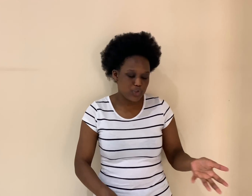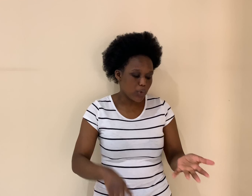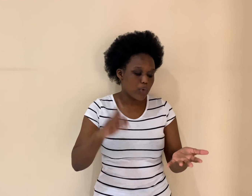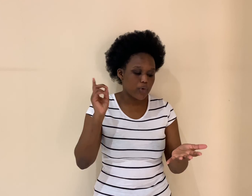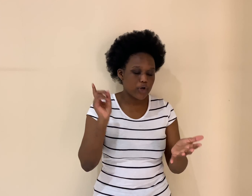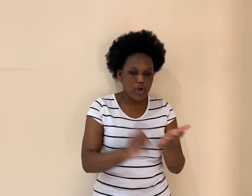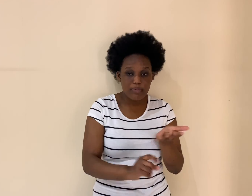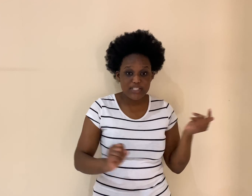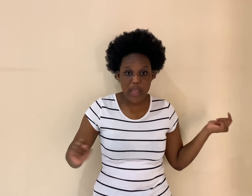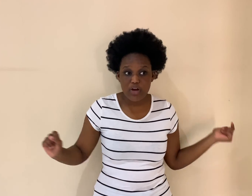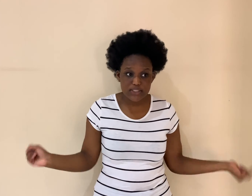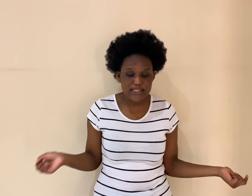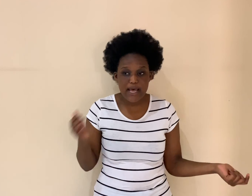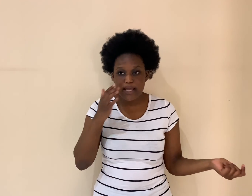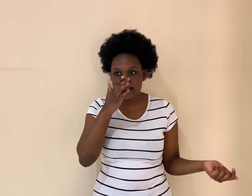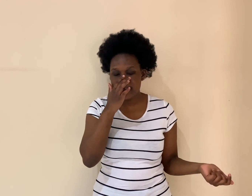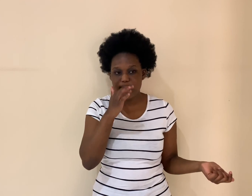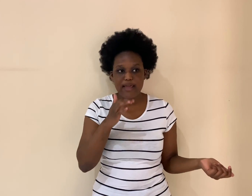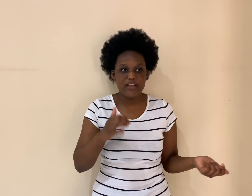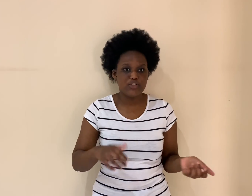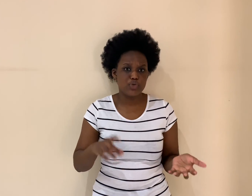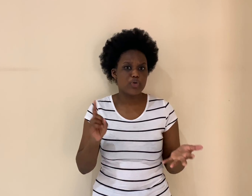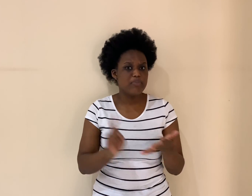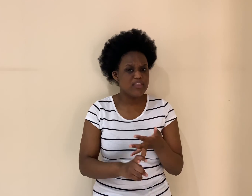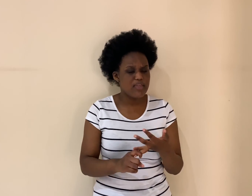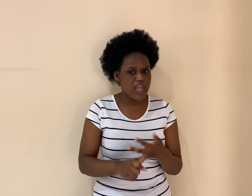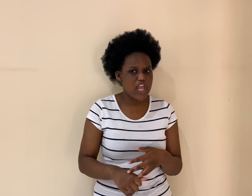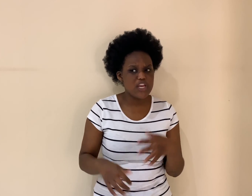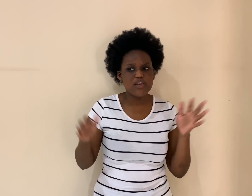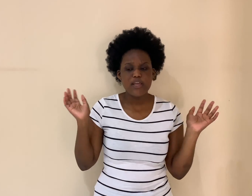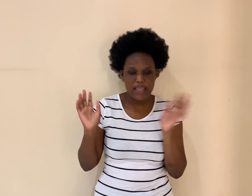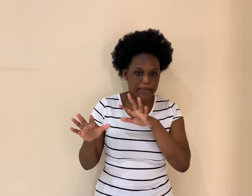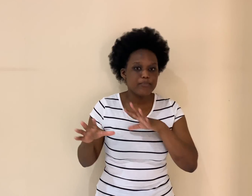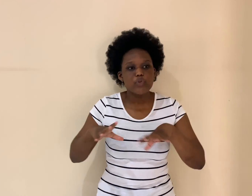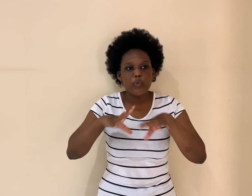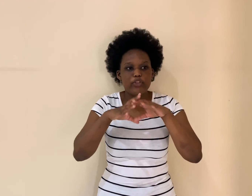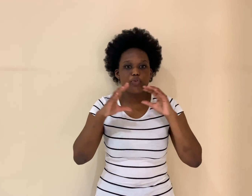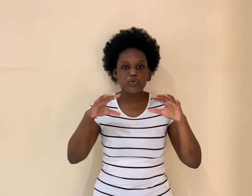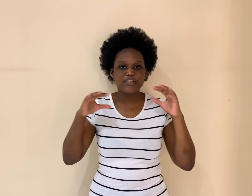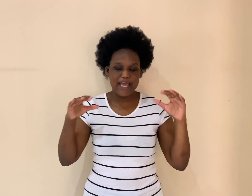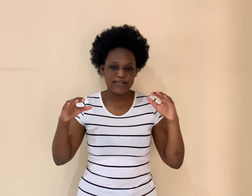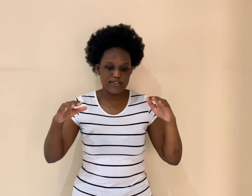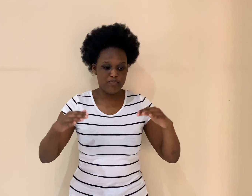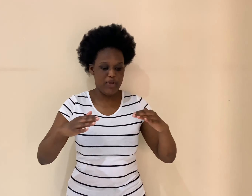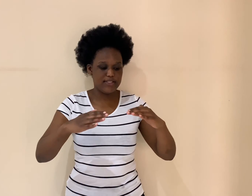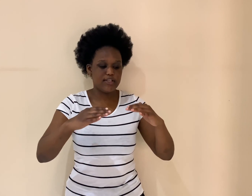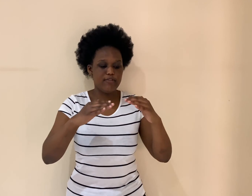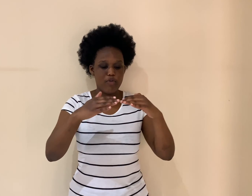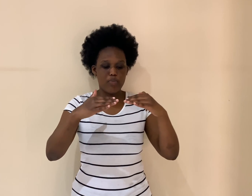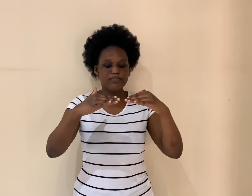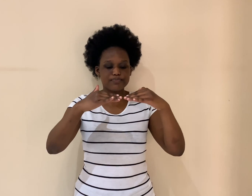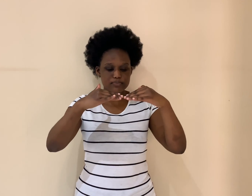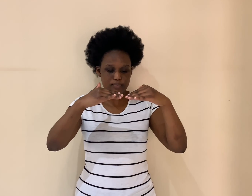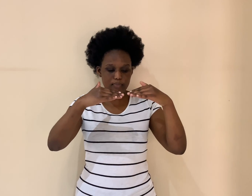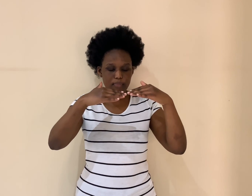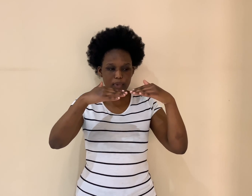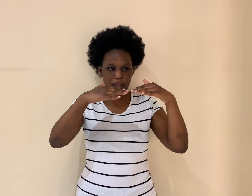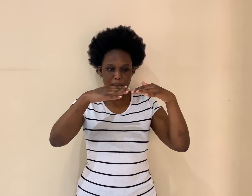your carbon dioxide, that is your methane, yeah, when those gases basically form a